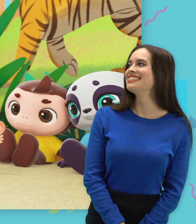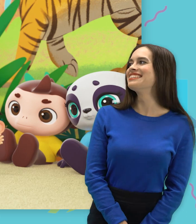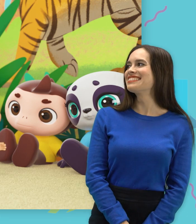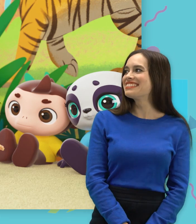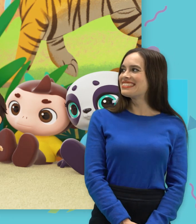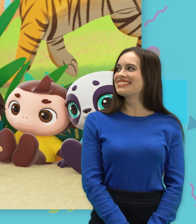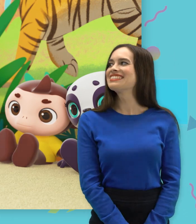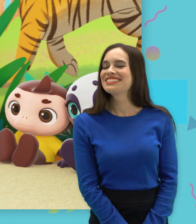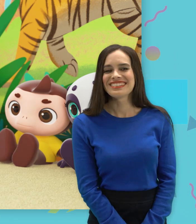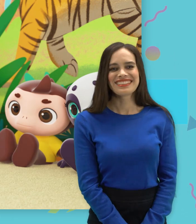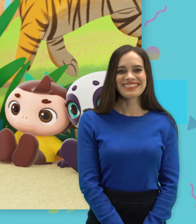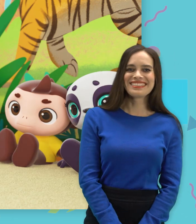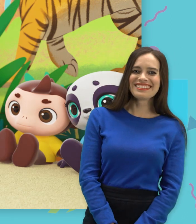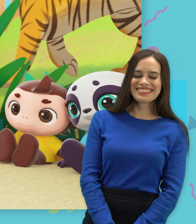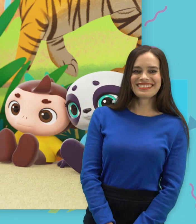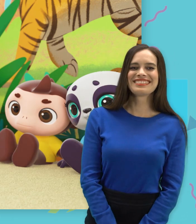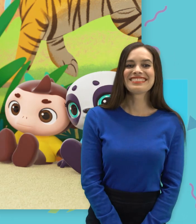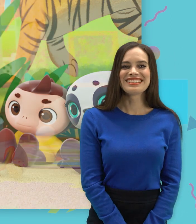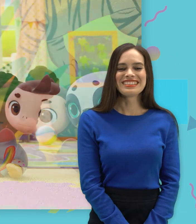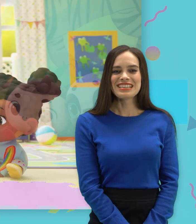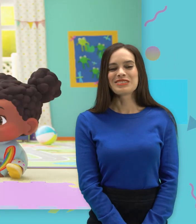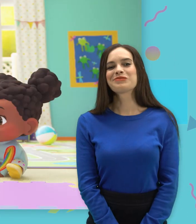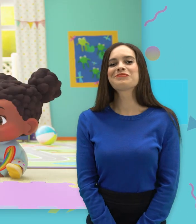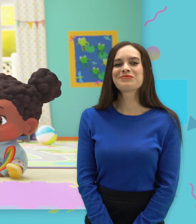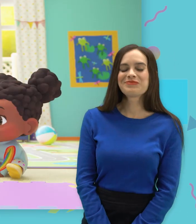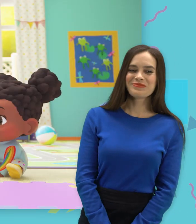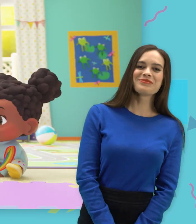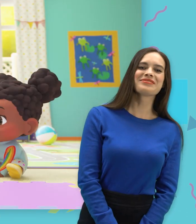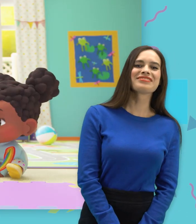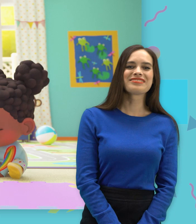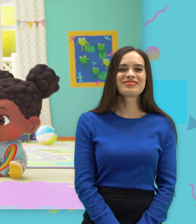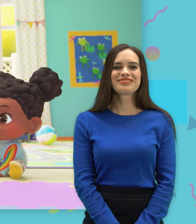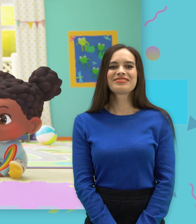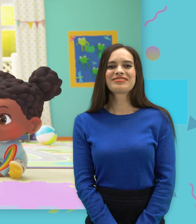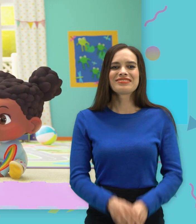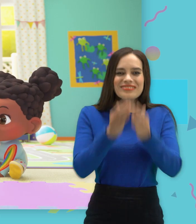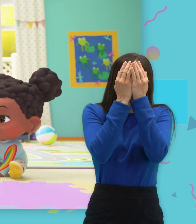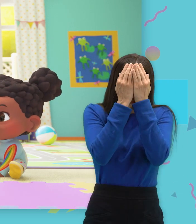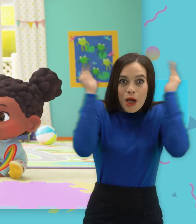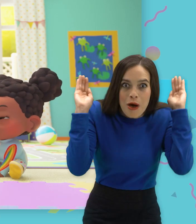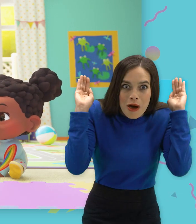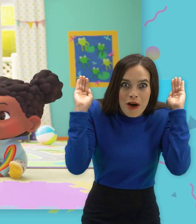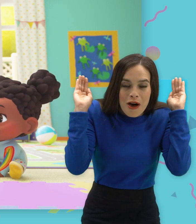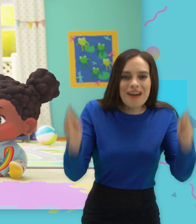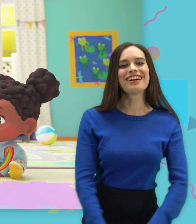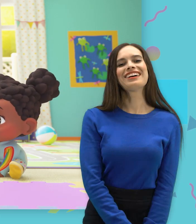-a-peek-a-boo Peek